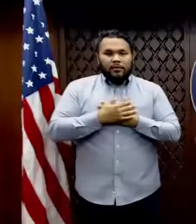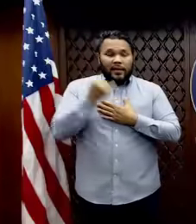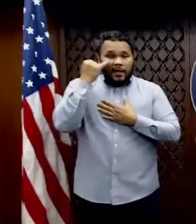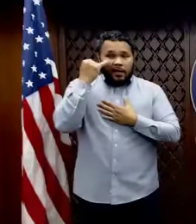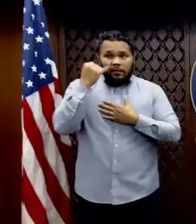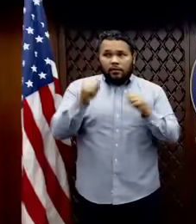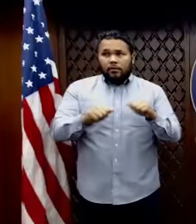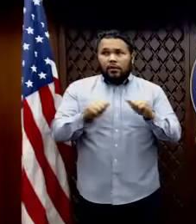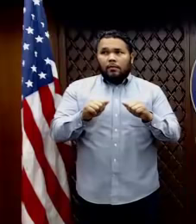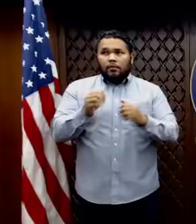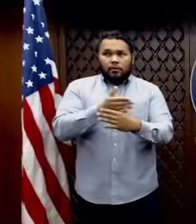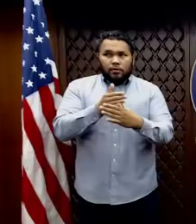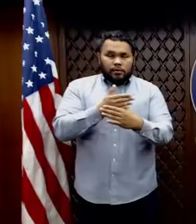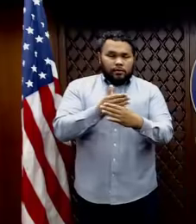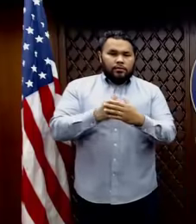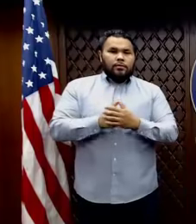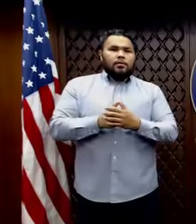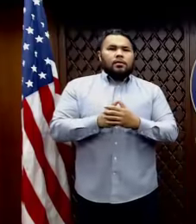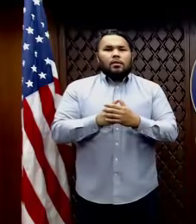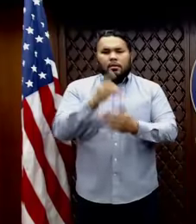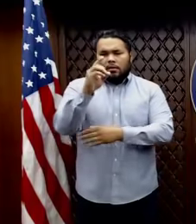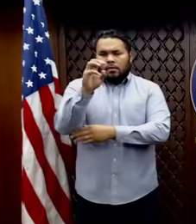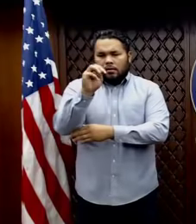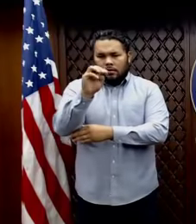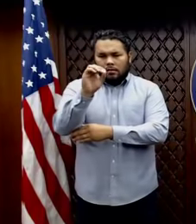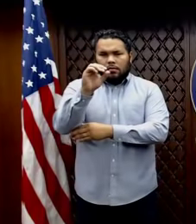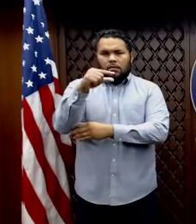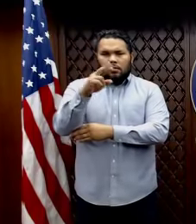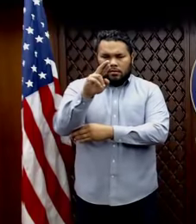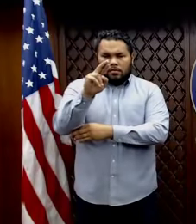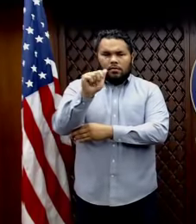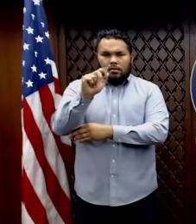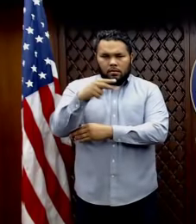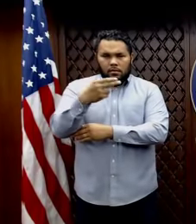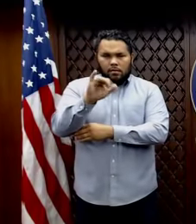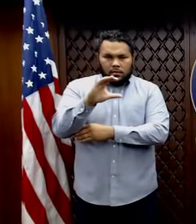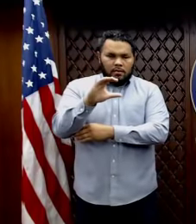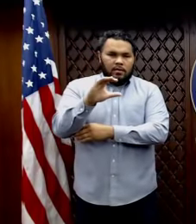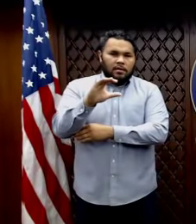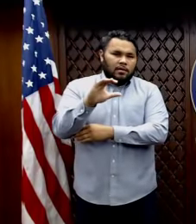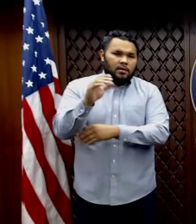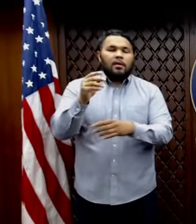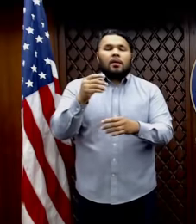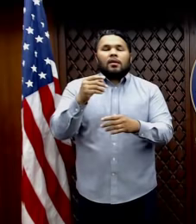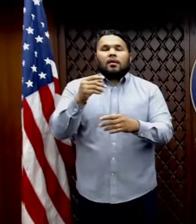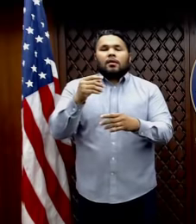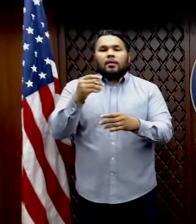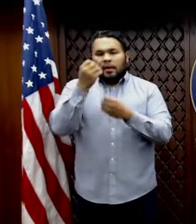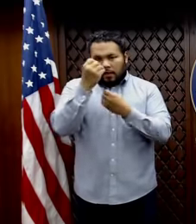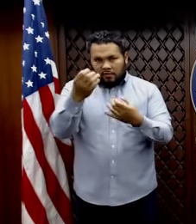share like the demographic information of the, the people who have recovered from COVID if possible.